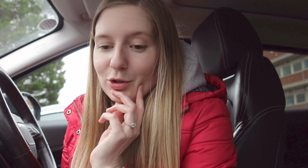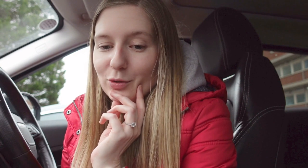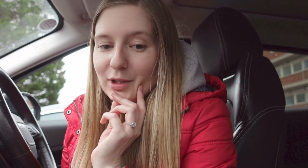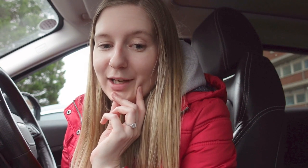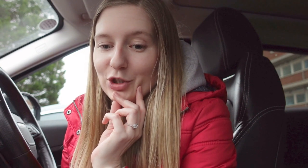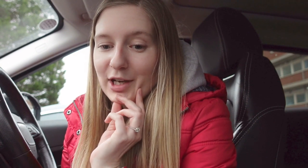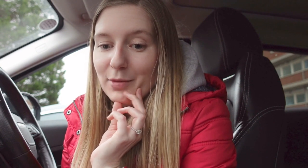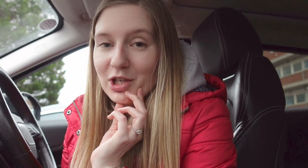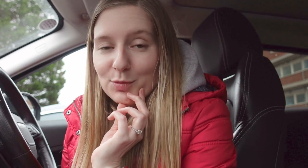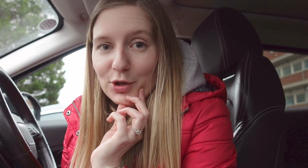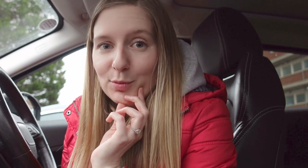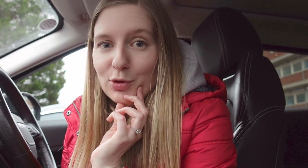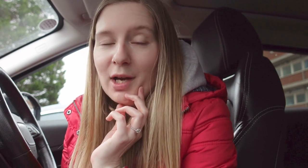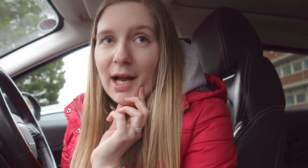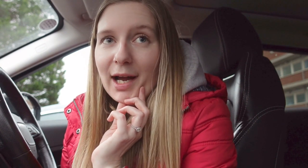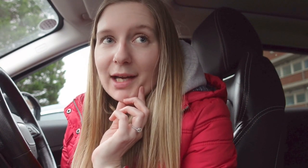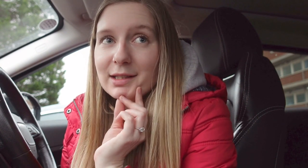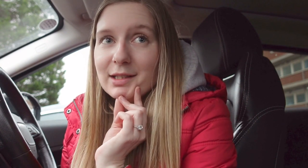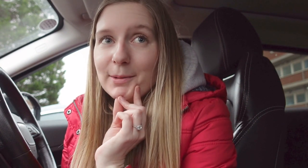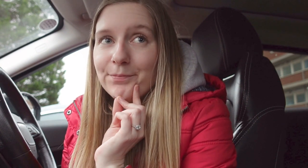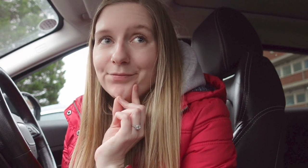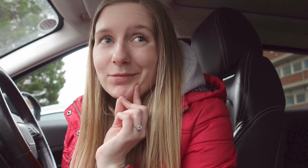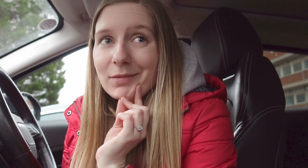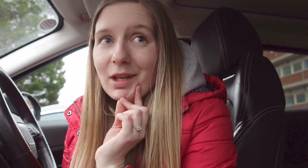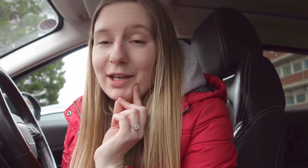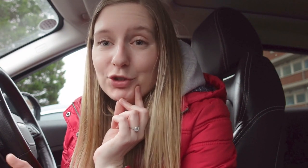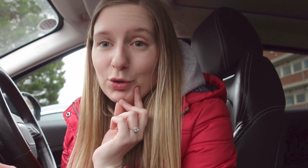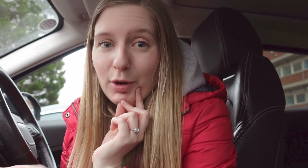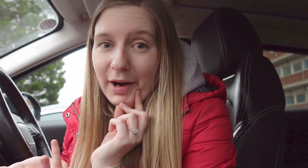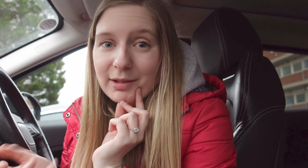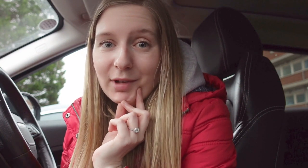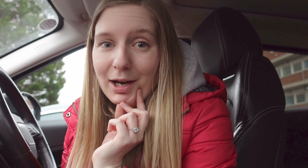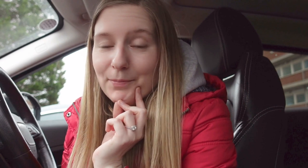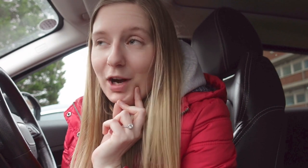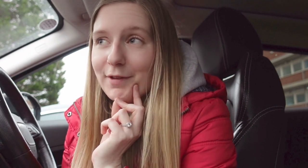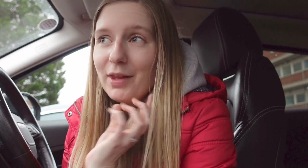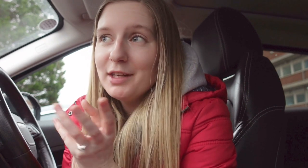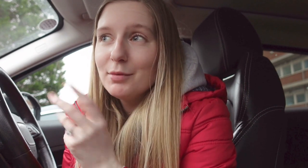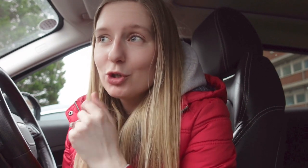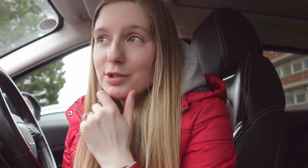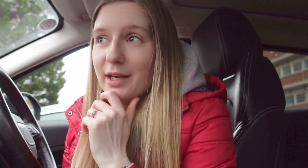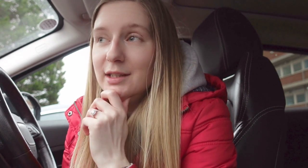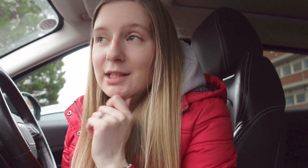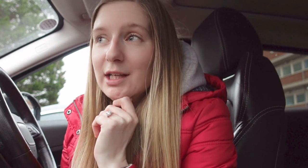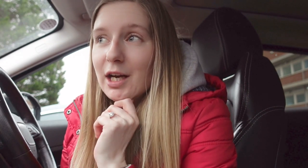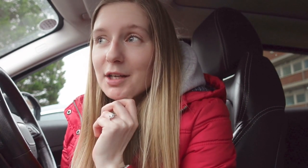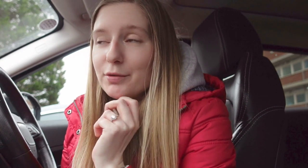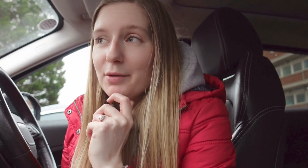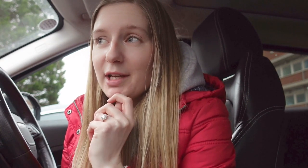like just how much is possible and yeah just to talk about it um I found there isn't much content uh surrounding